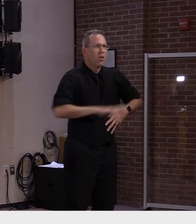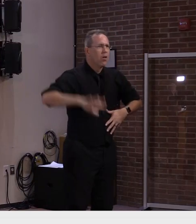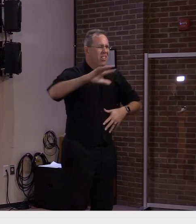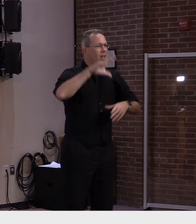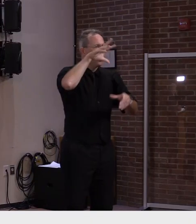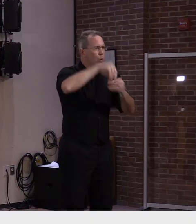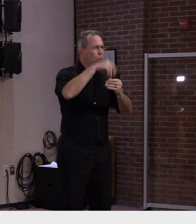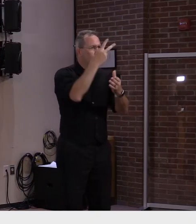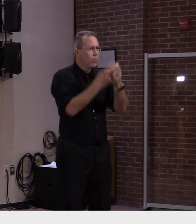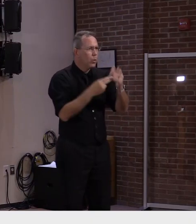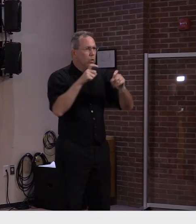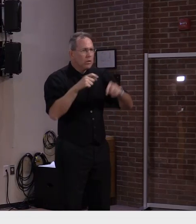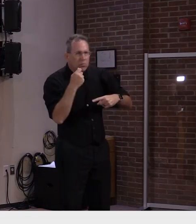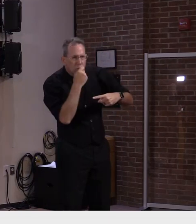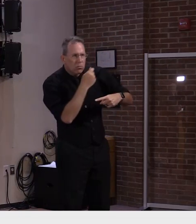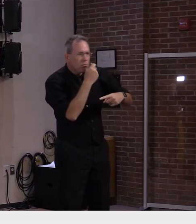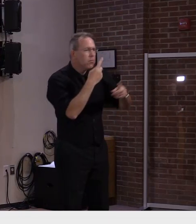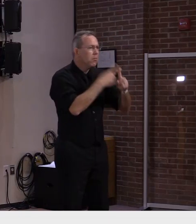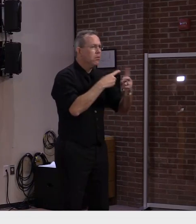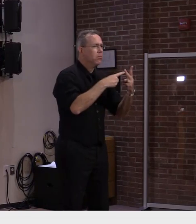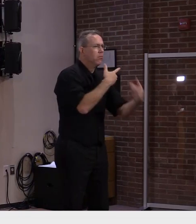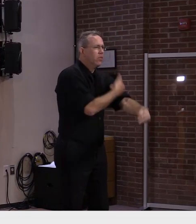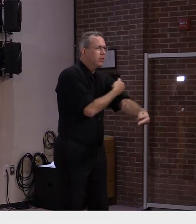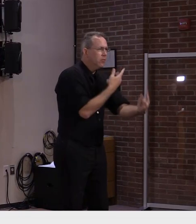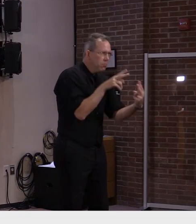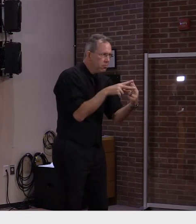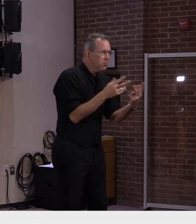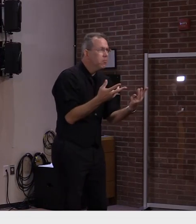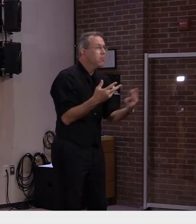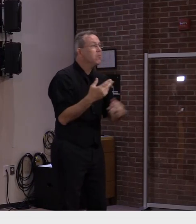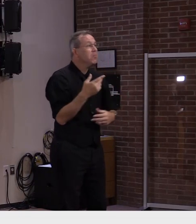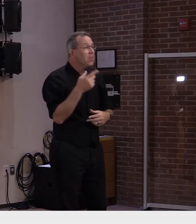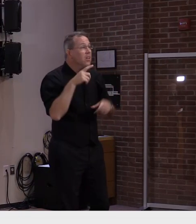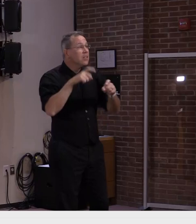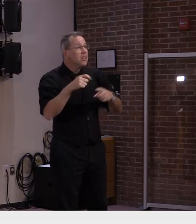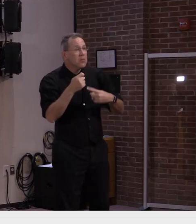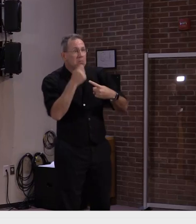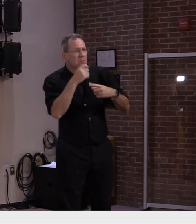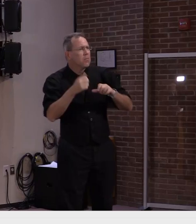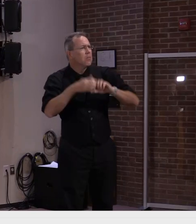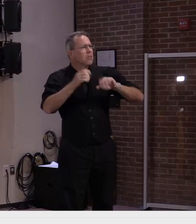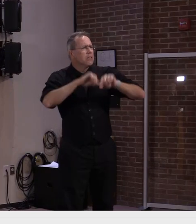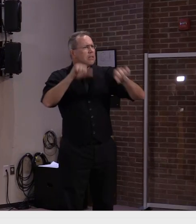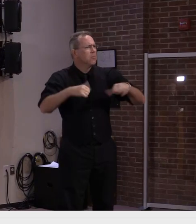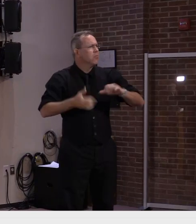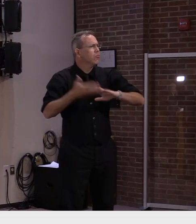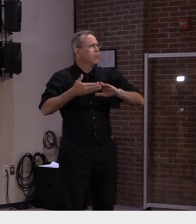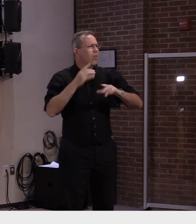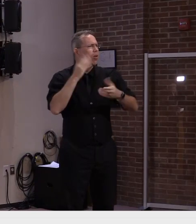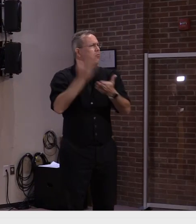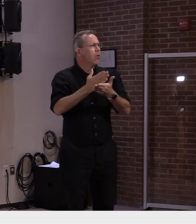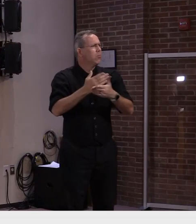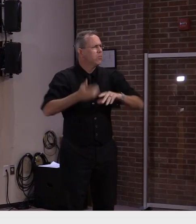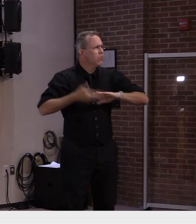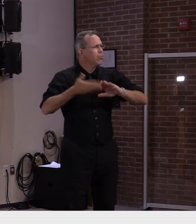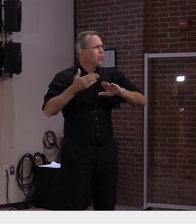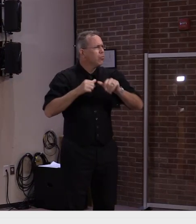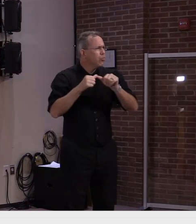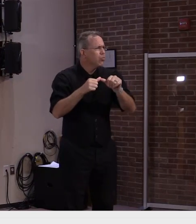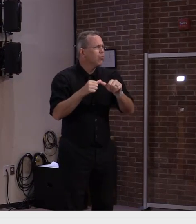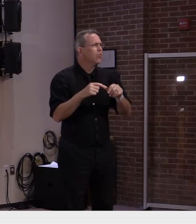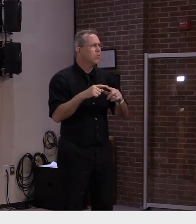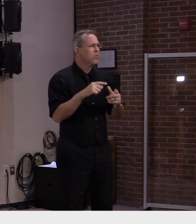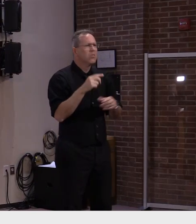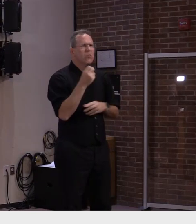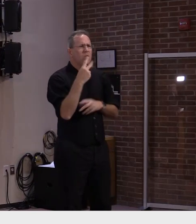that we have right now. As you know, we have approximately 15 to 17 sort of testing sites that go on. We haven't